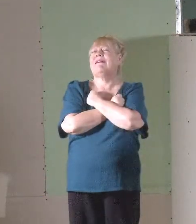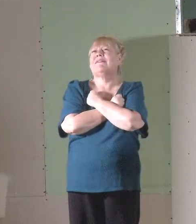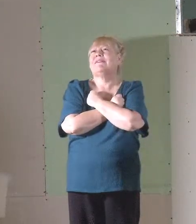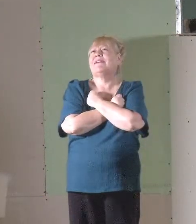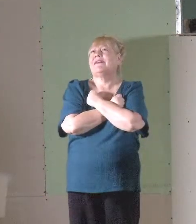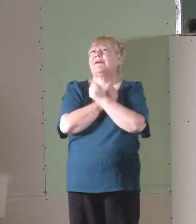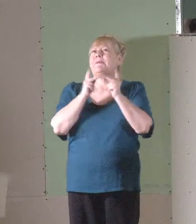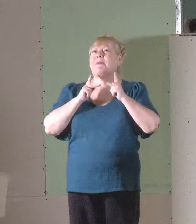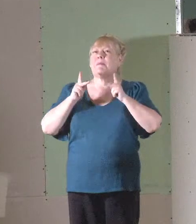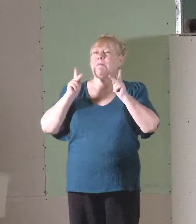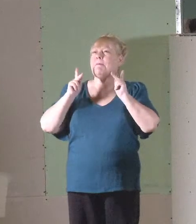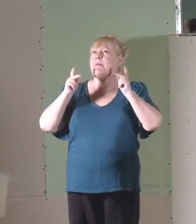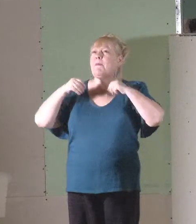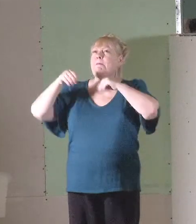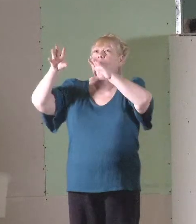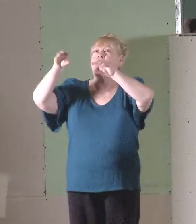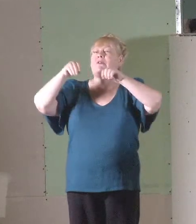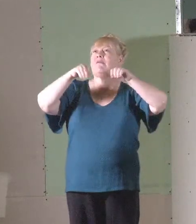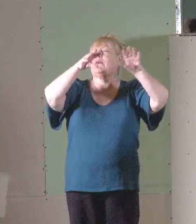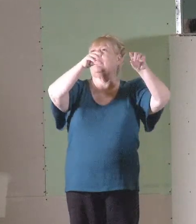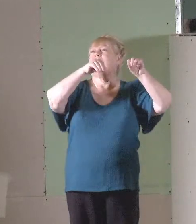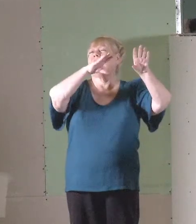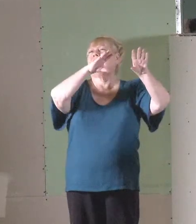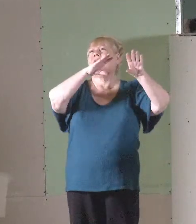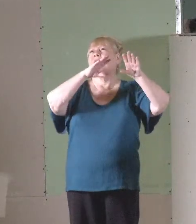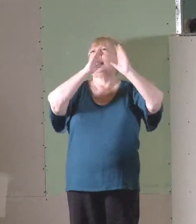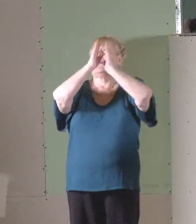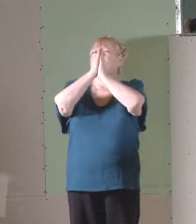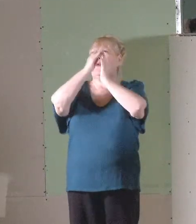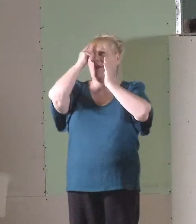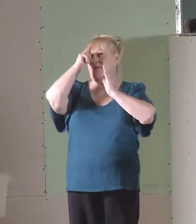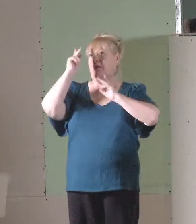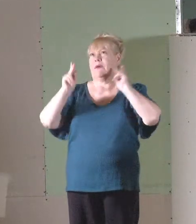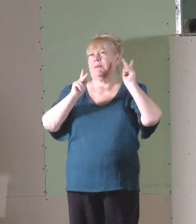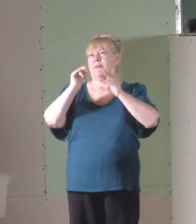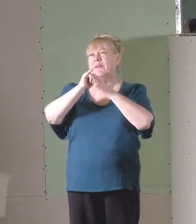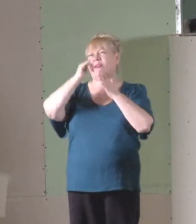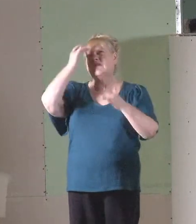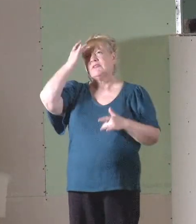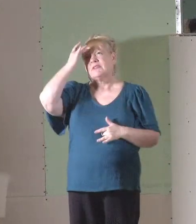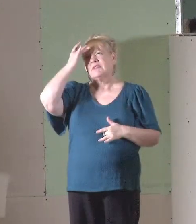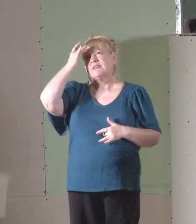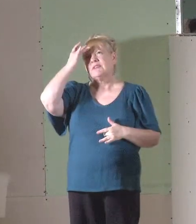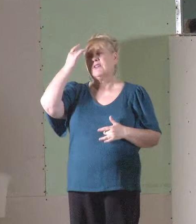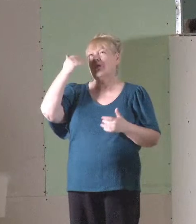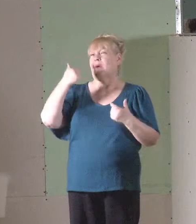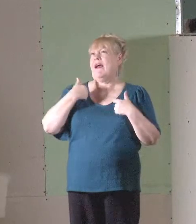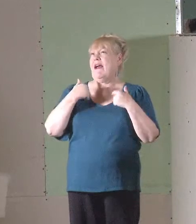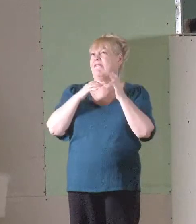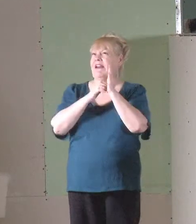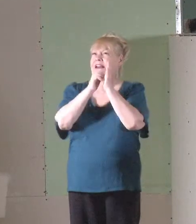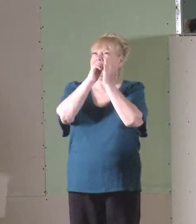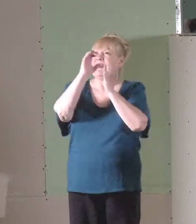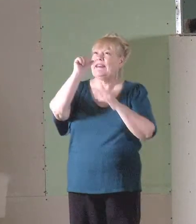moved away, and we pray for those that are sick or have cancer.